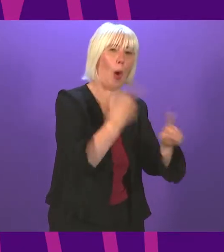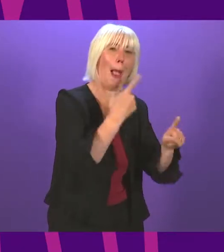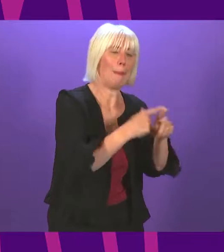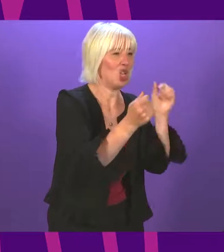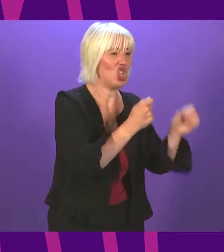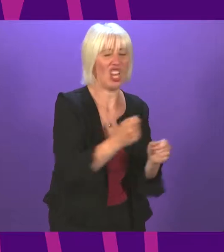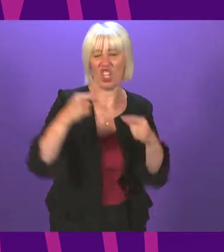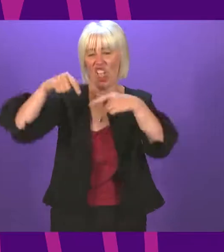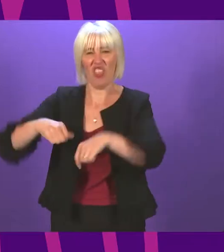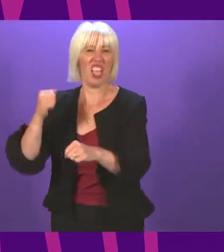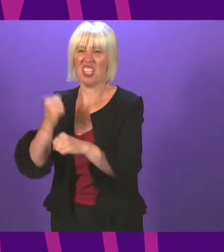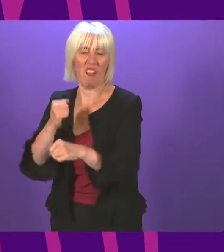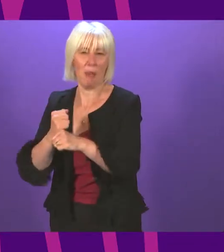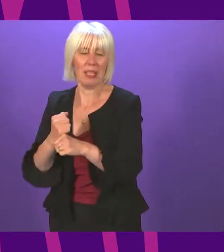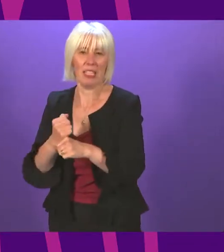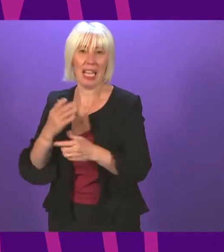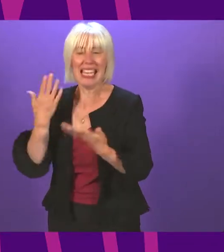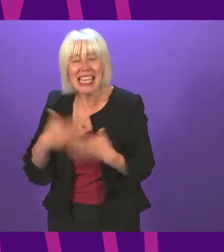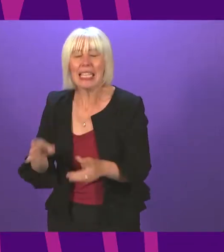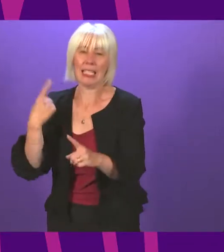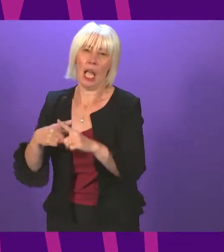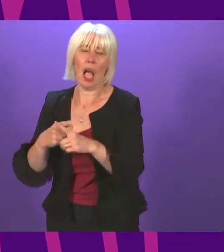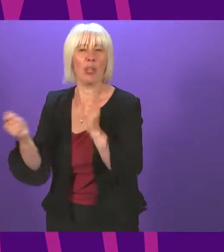immediate change, but we've been found wanting under this Government.